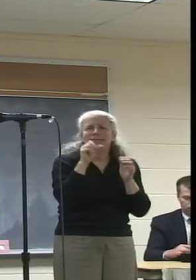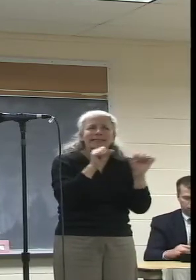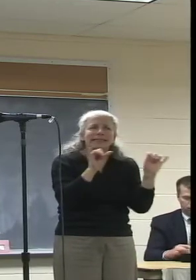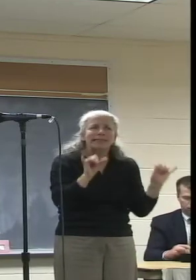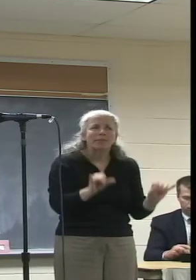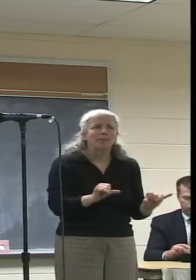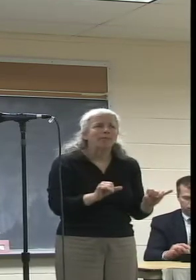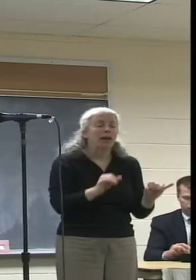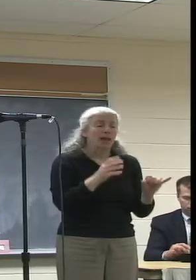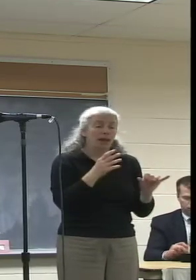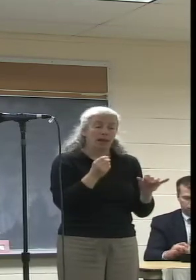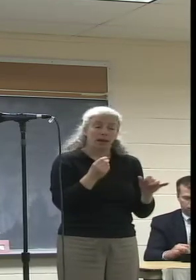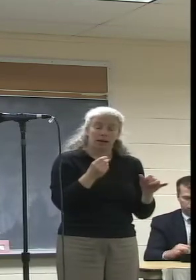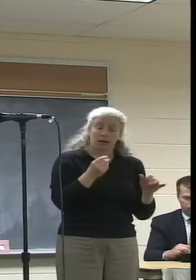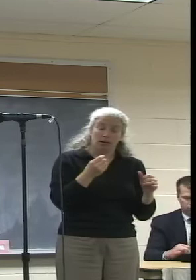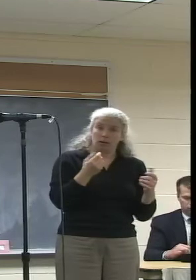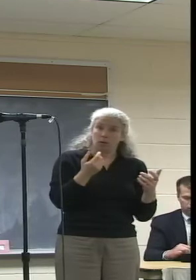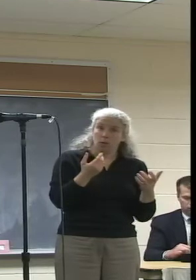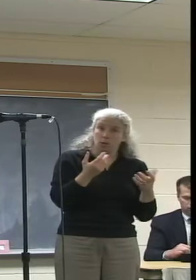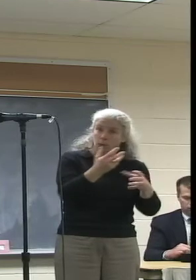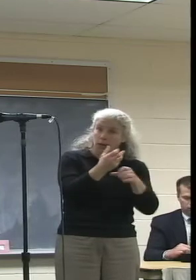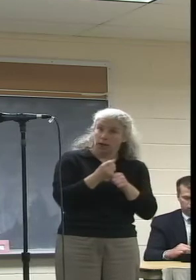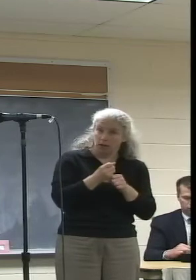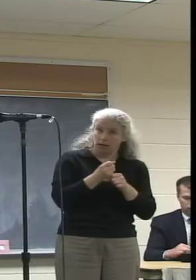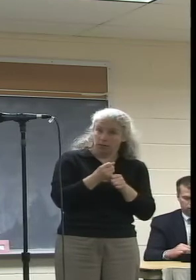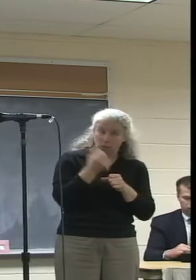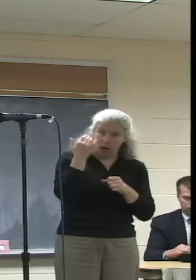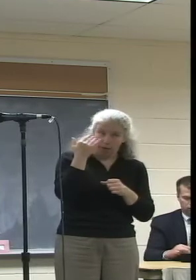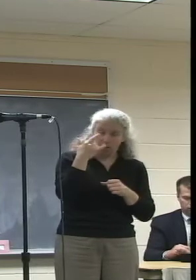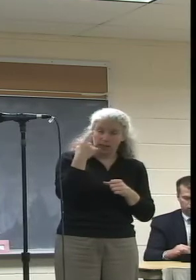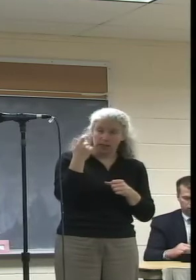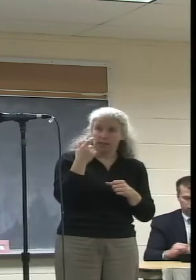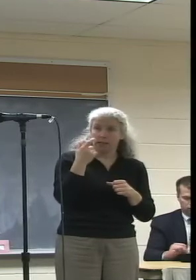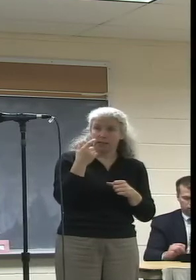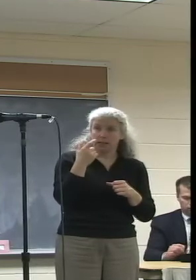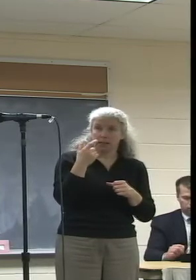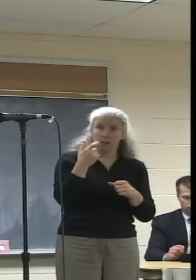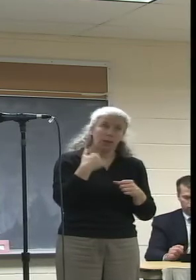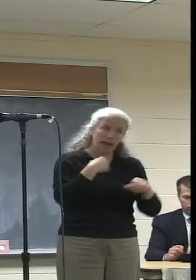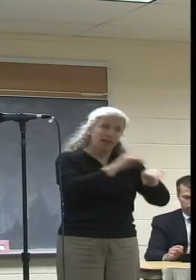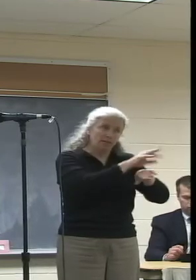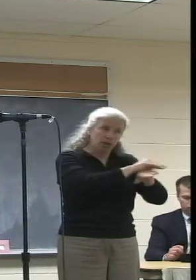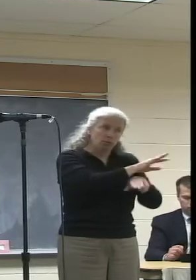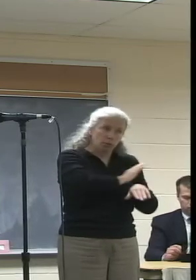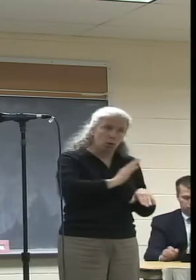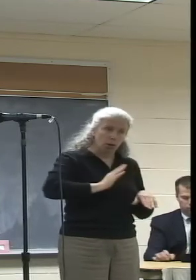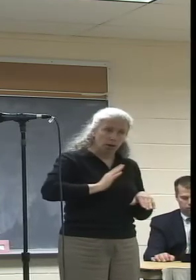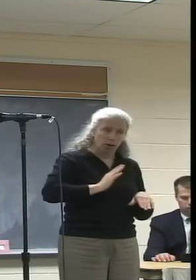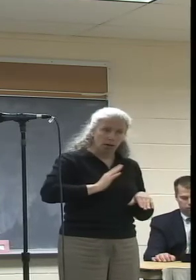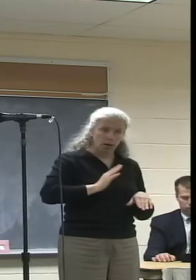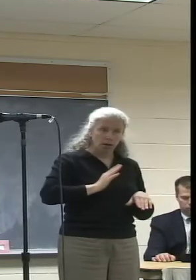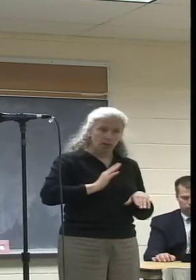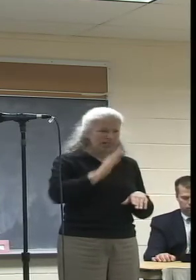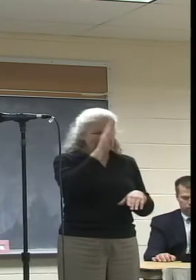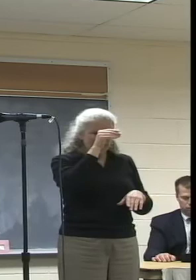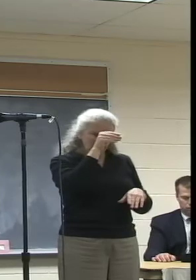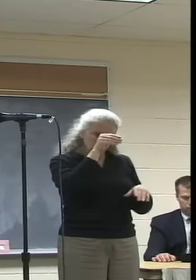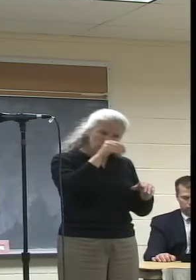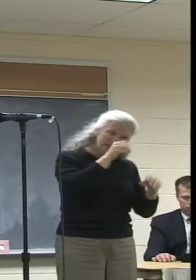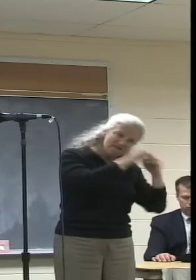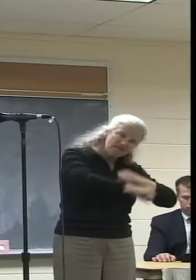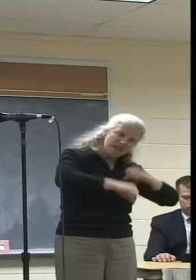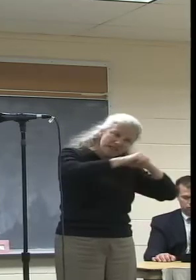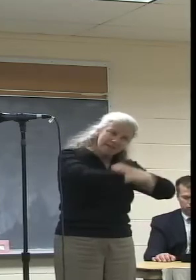And what we got was due to the fact that we had an advisory board that stuck to it and fought